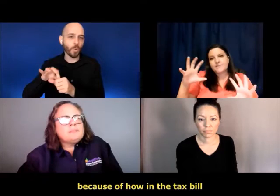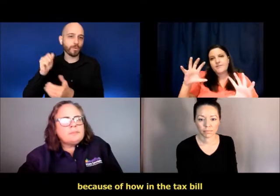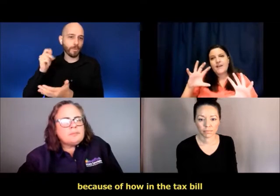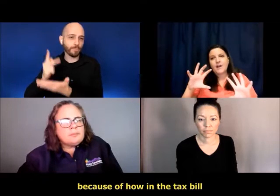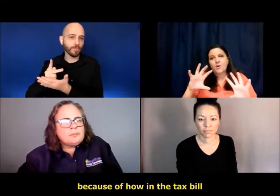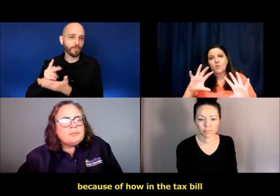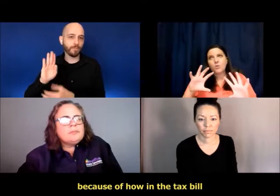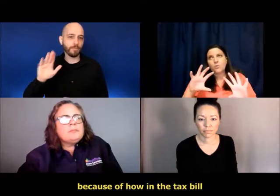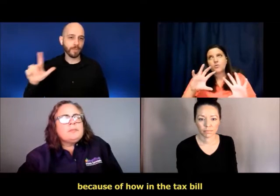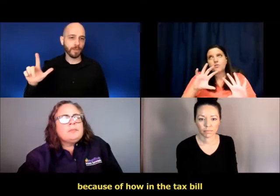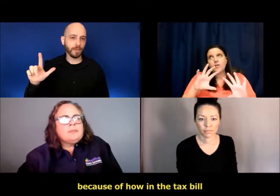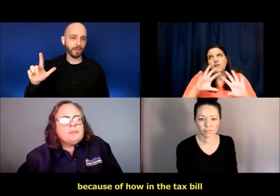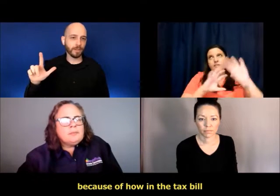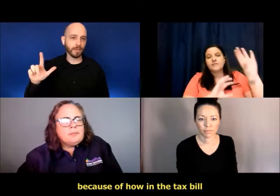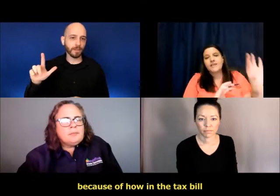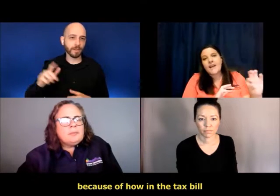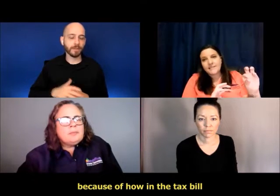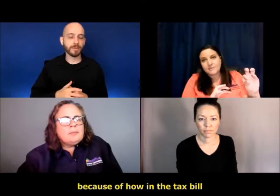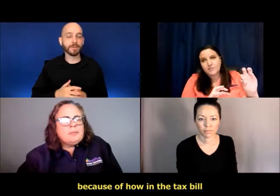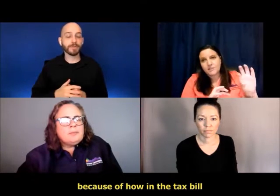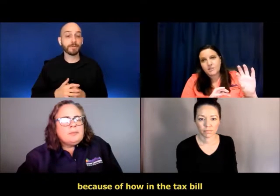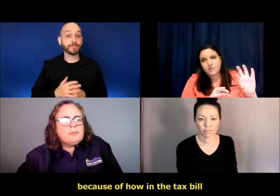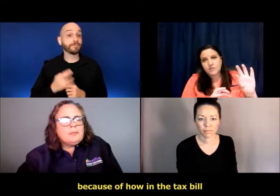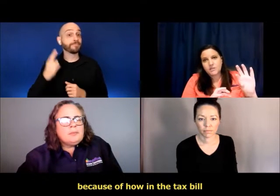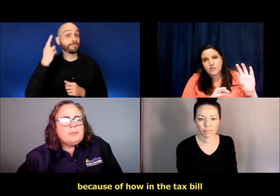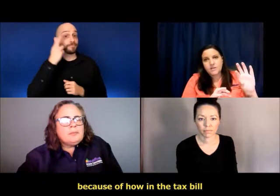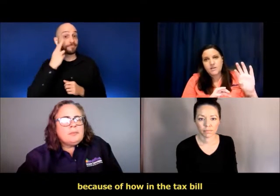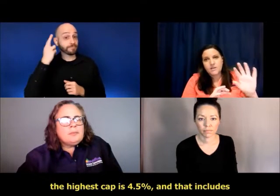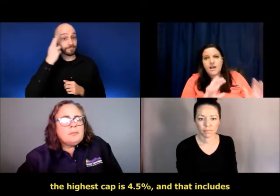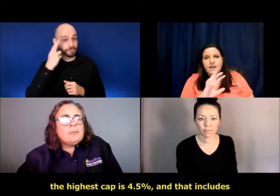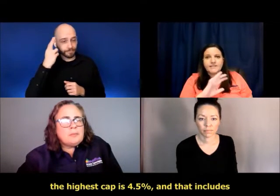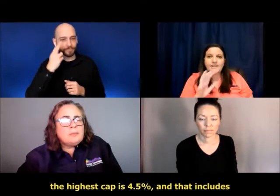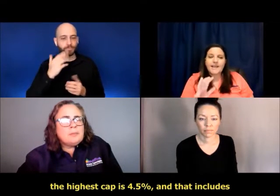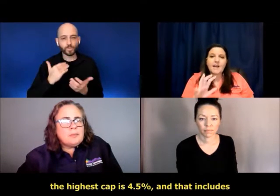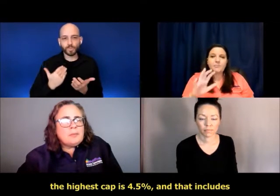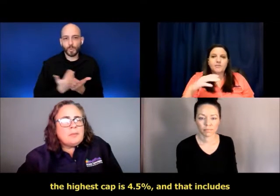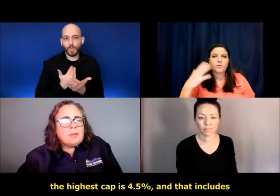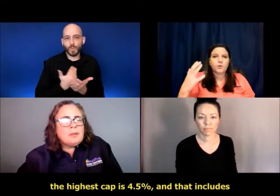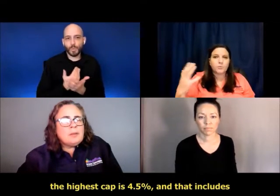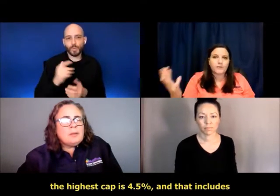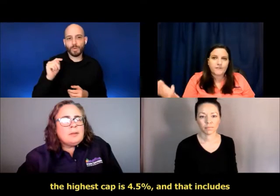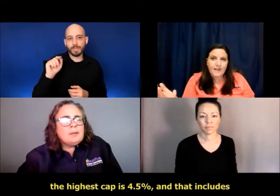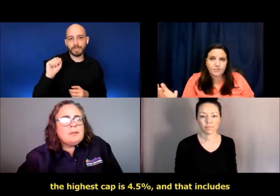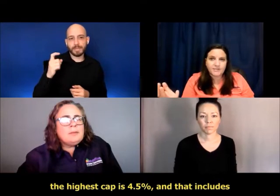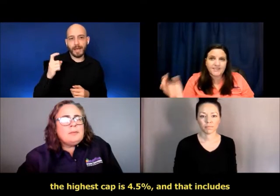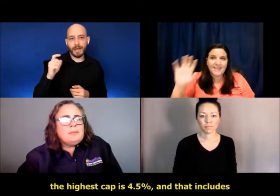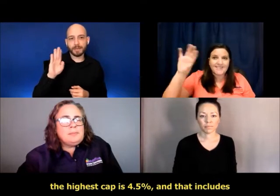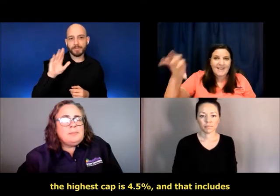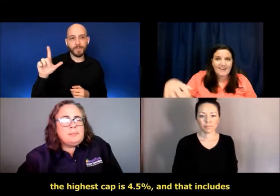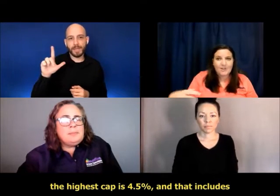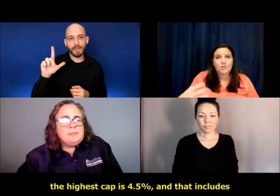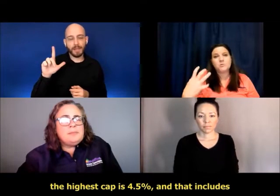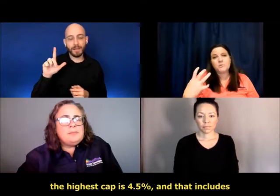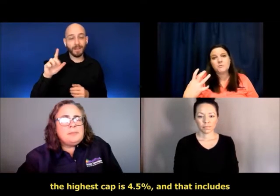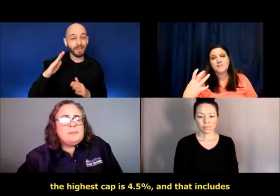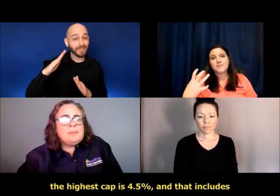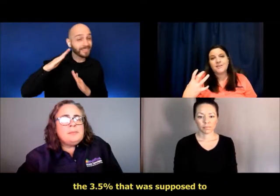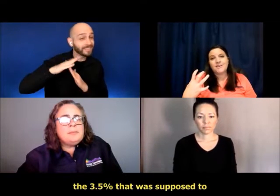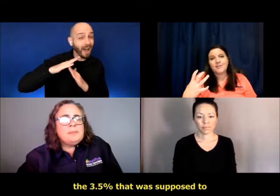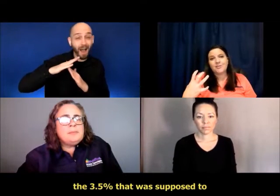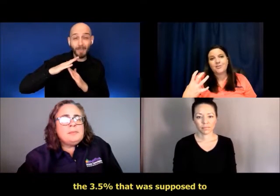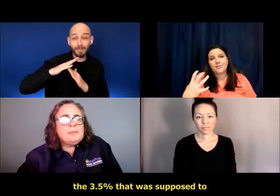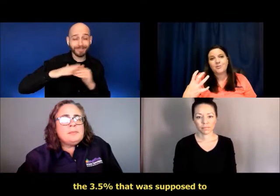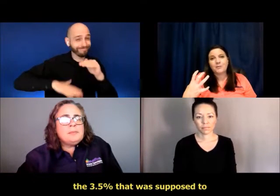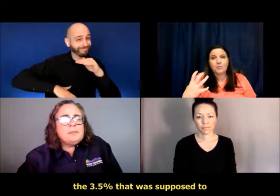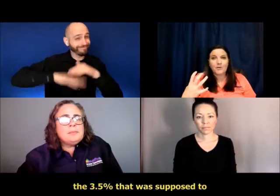because of how in the tax bill, the highest cap is 4.5%. And that includes